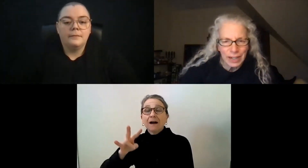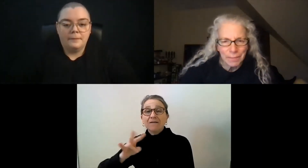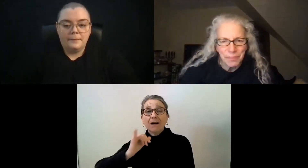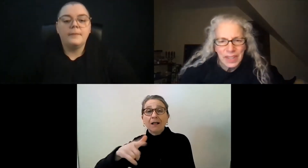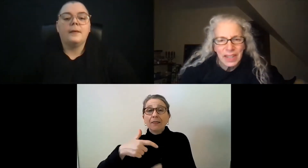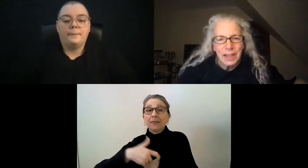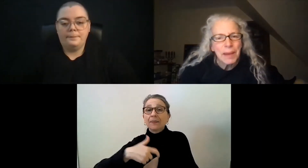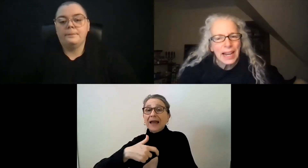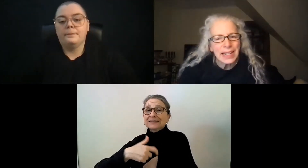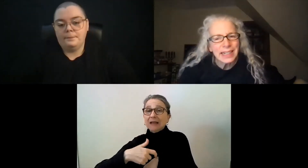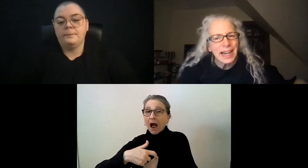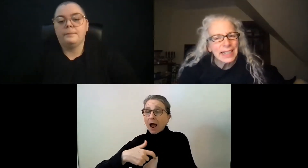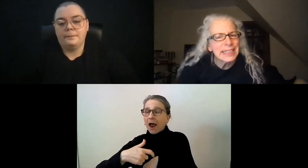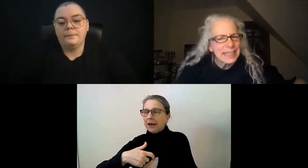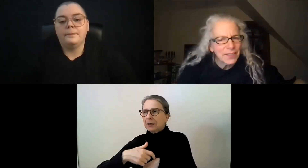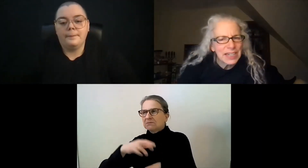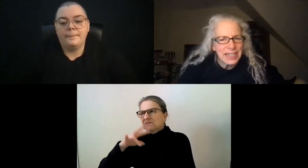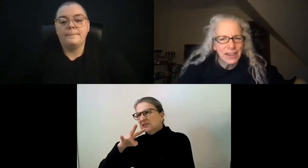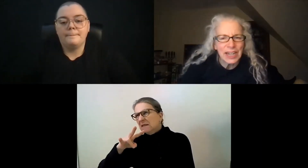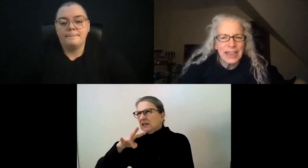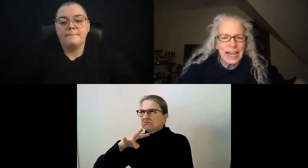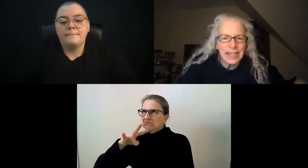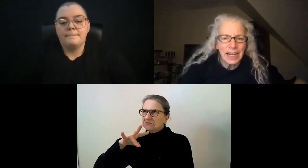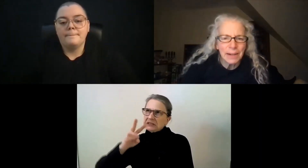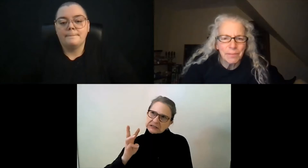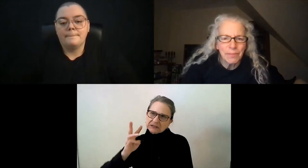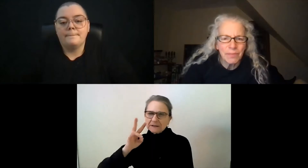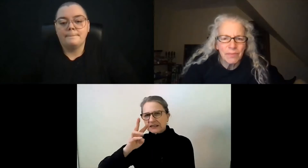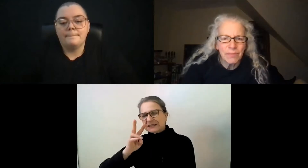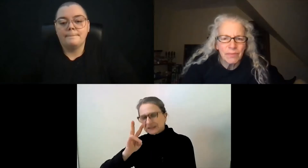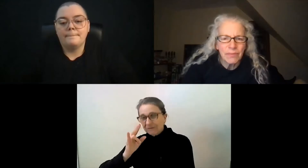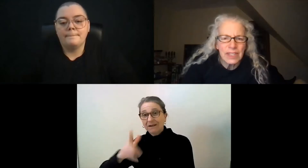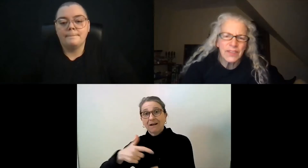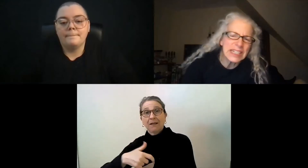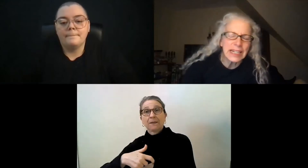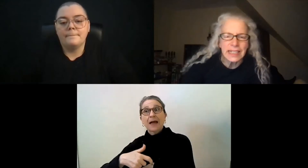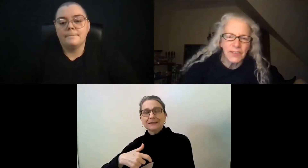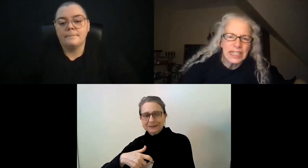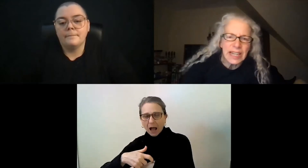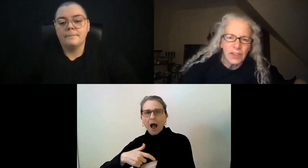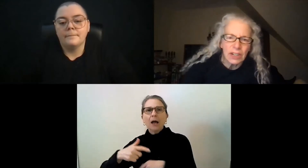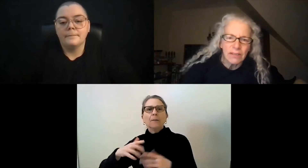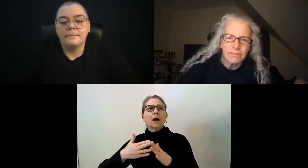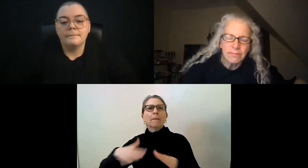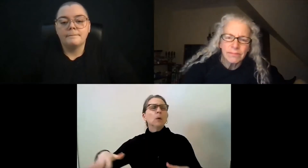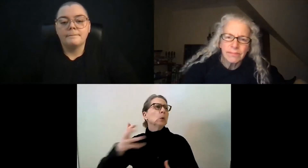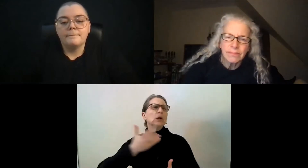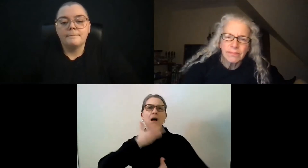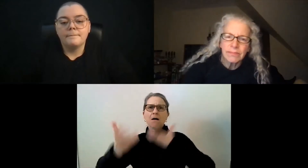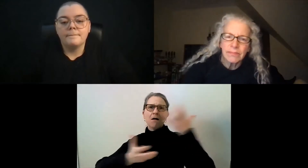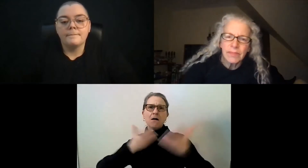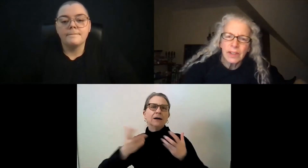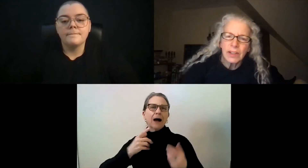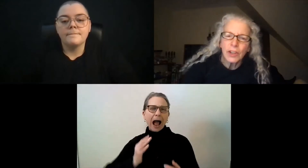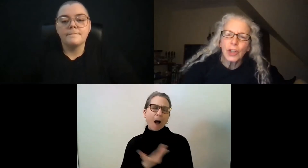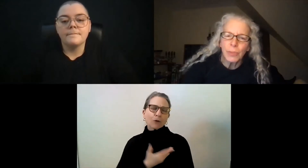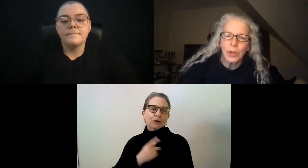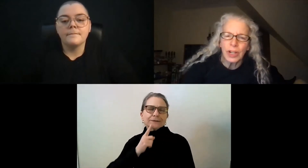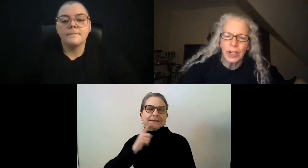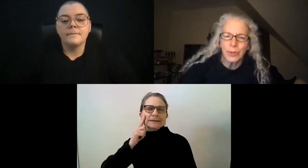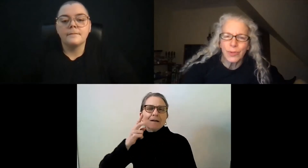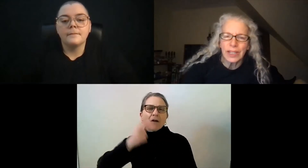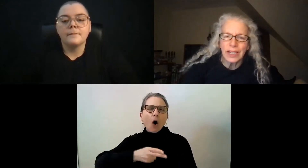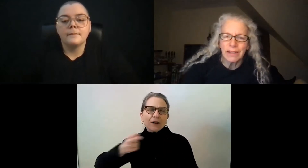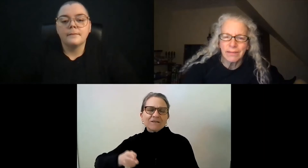an acronym. Back in 1977, at that time, 76, 77, the